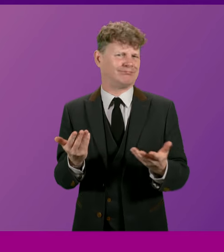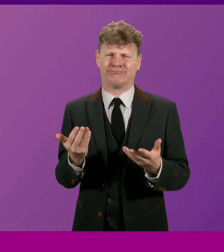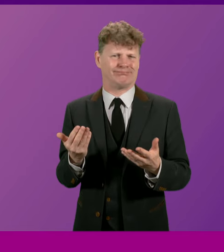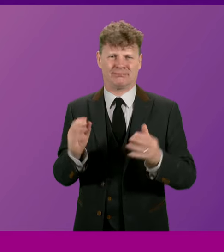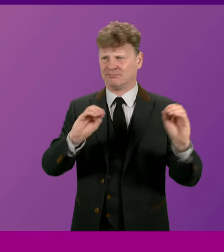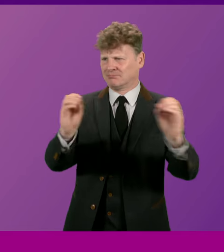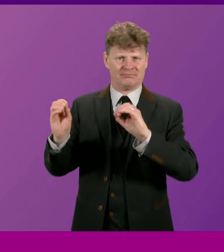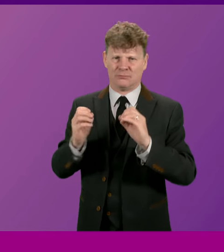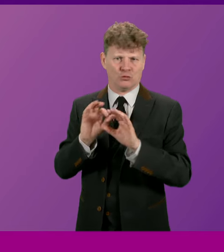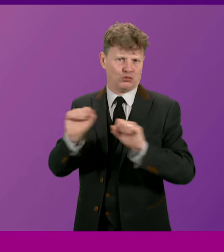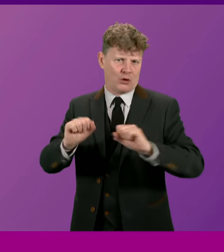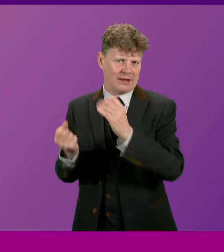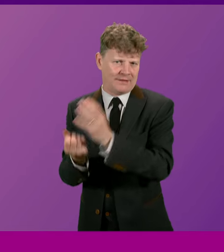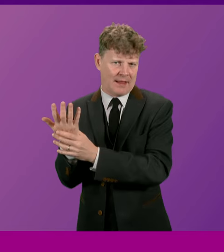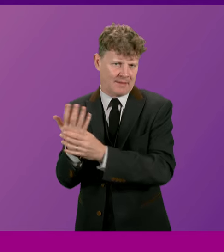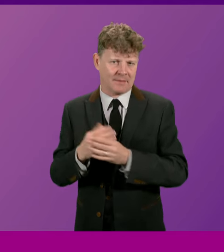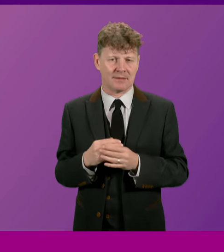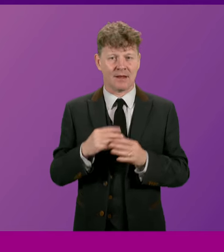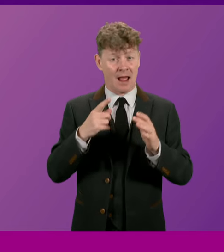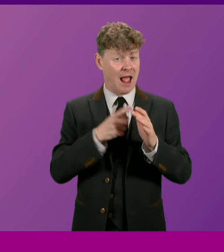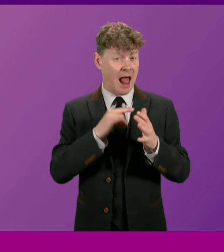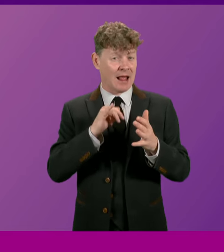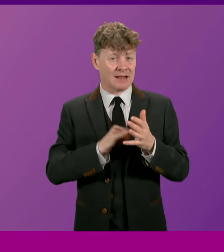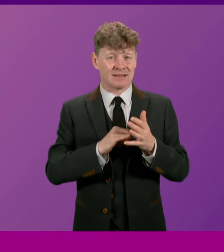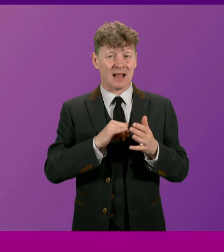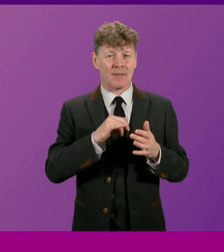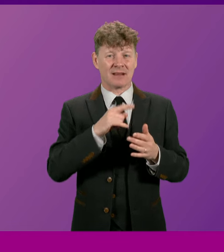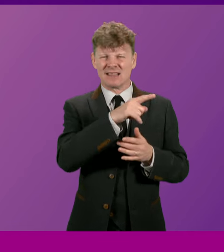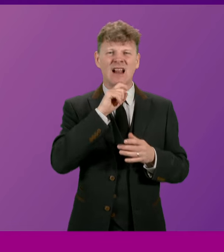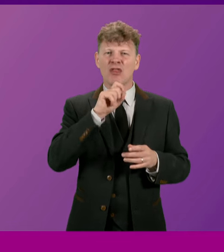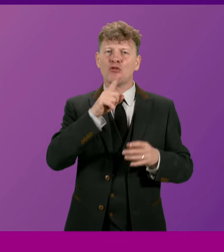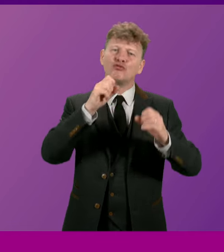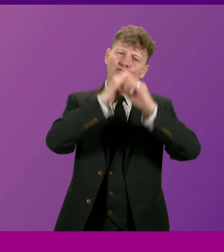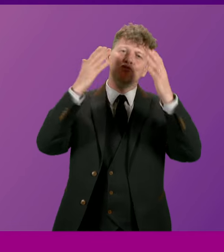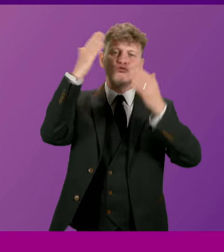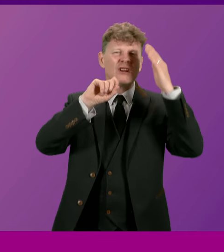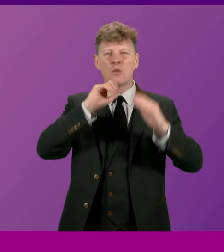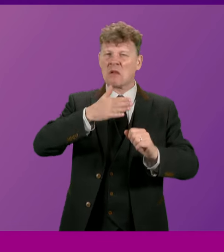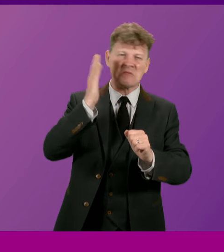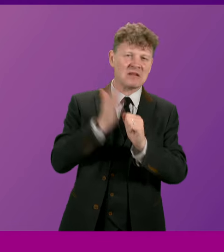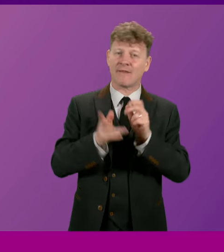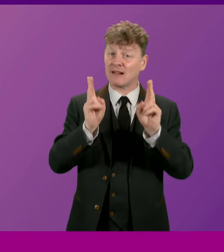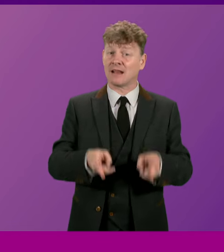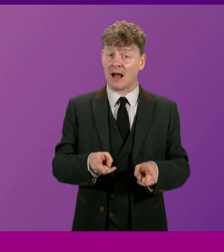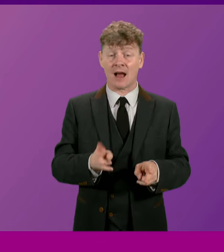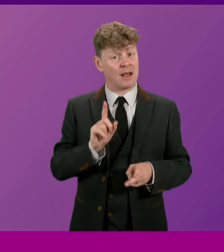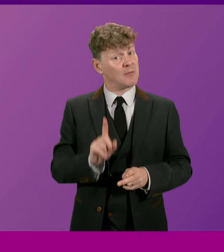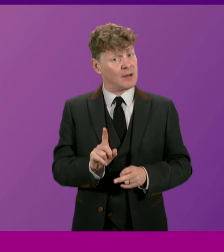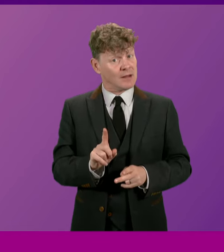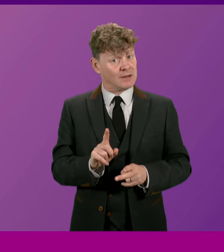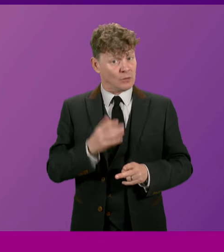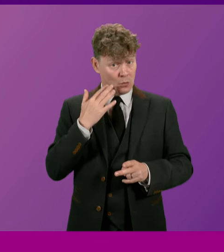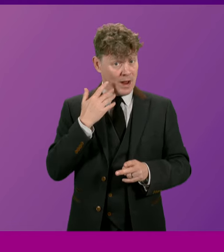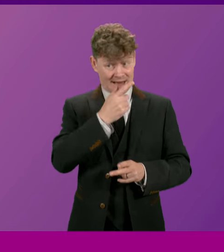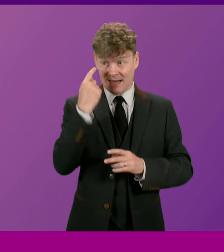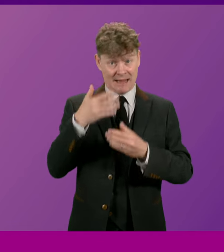Some people will remember Alex Salmond for the phrase, the dream will never die. But in his time at the forefront of Scottish politics,